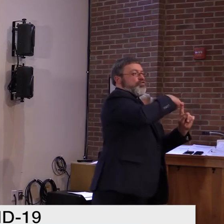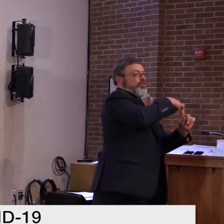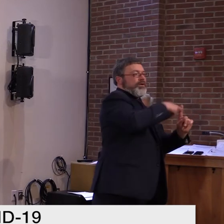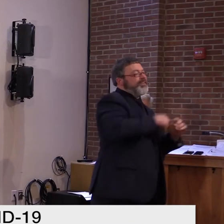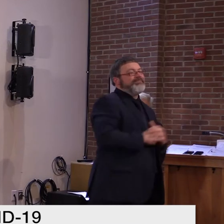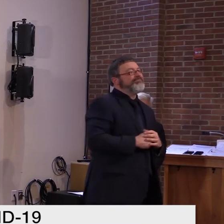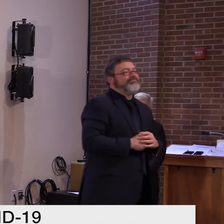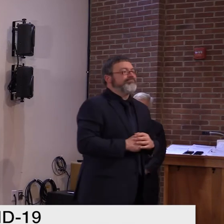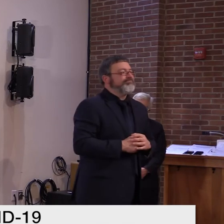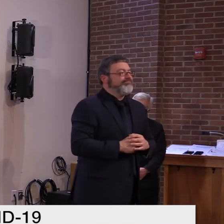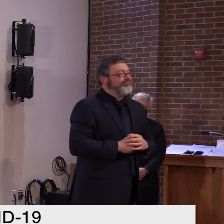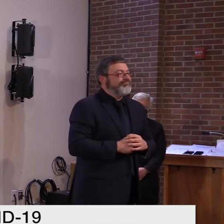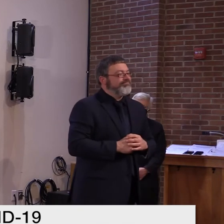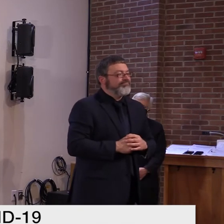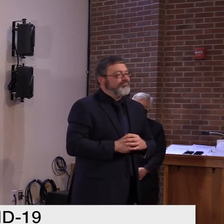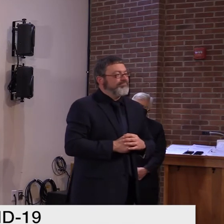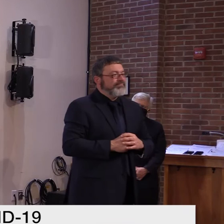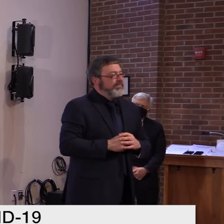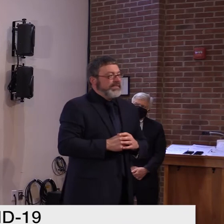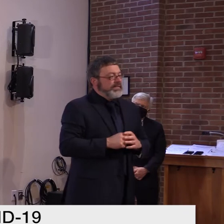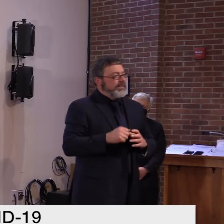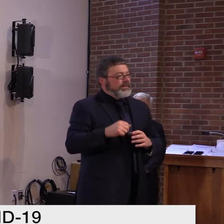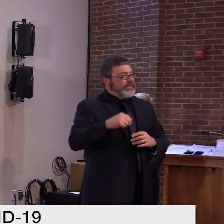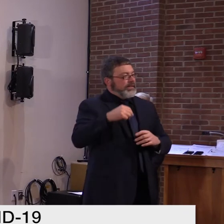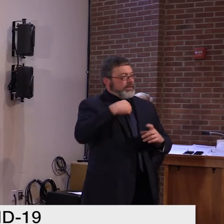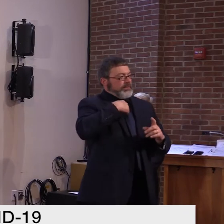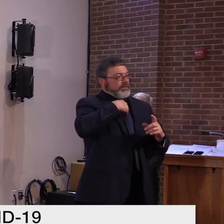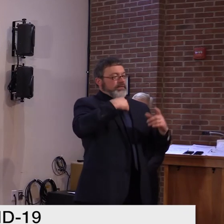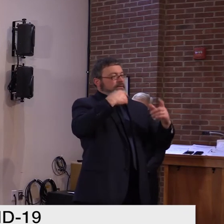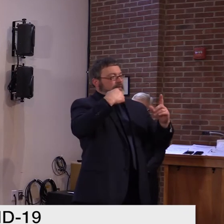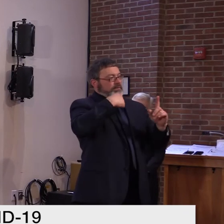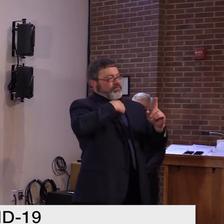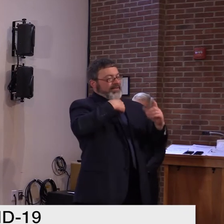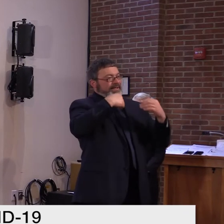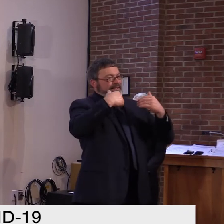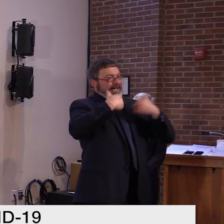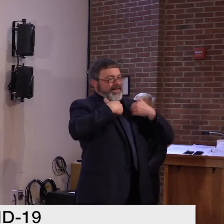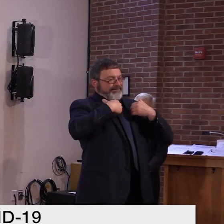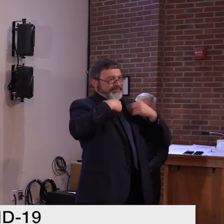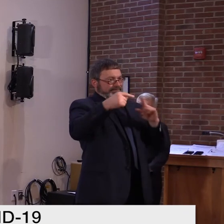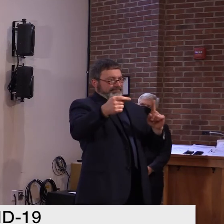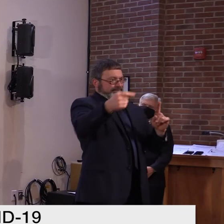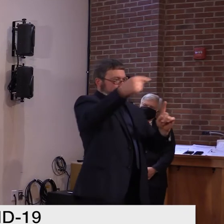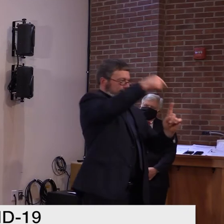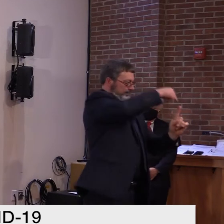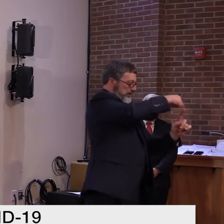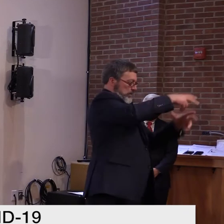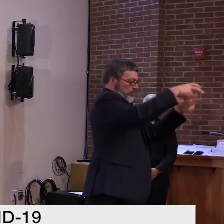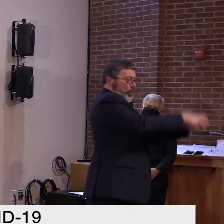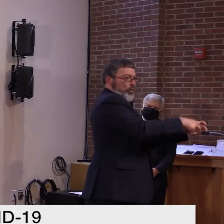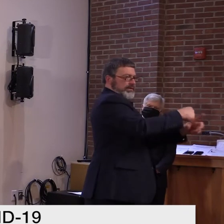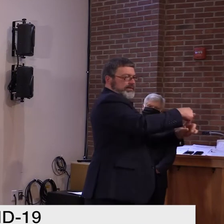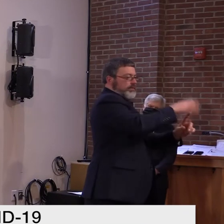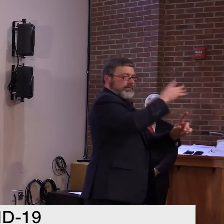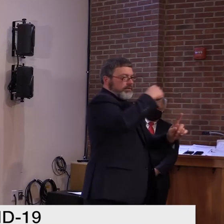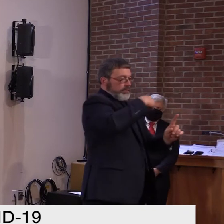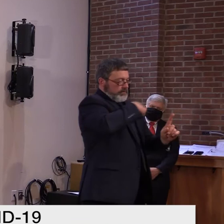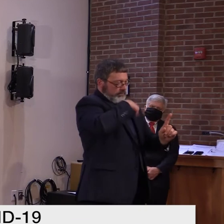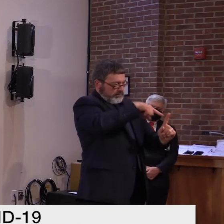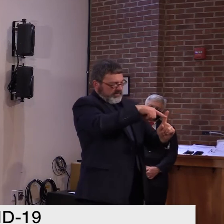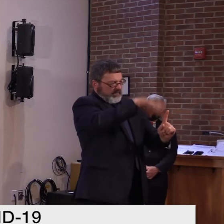as a case can be quarantined so that they will not endanger the health of anyone else around them.